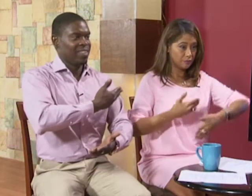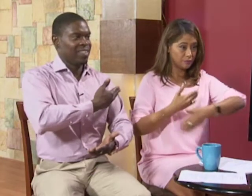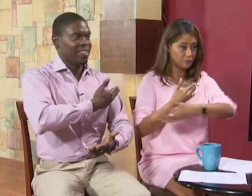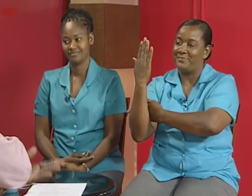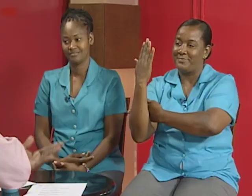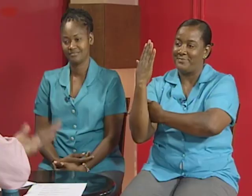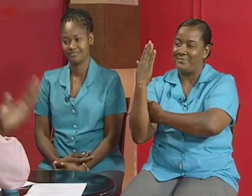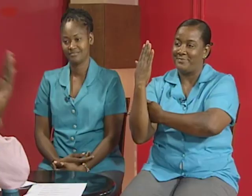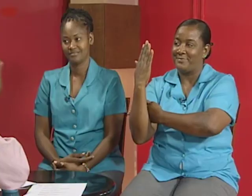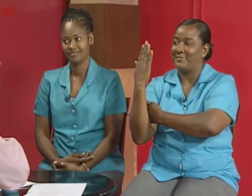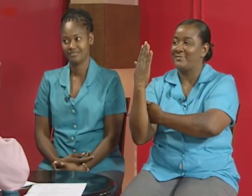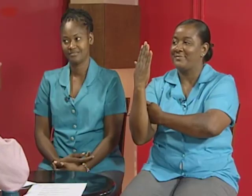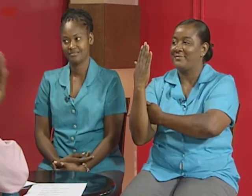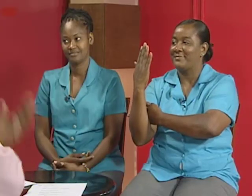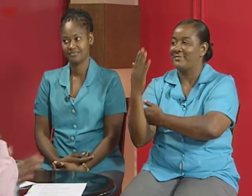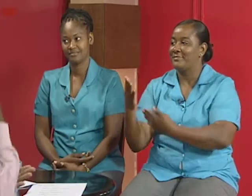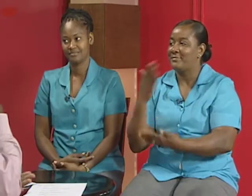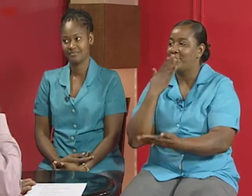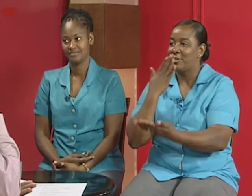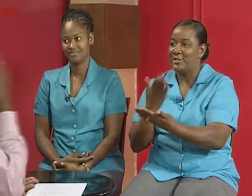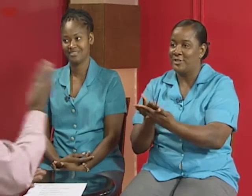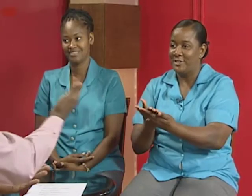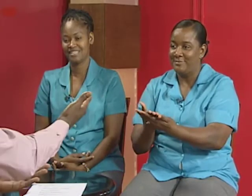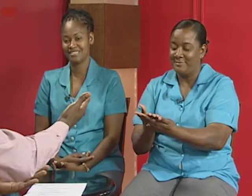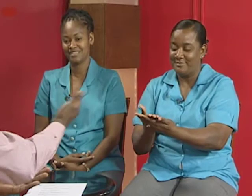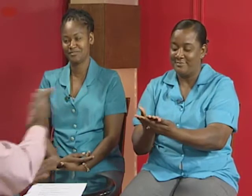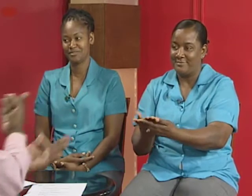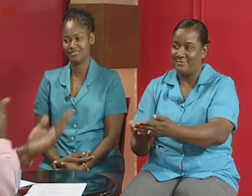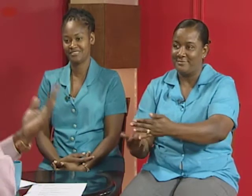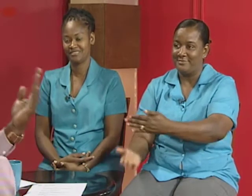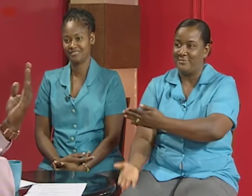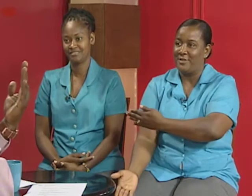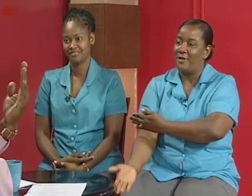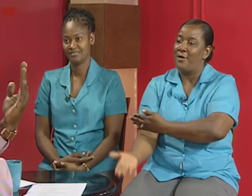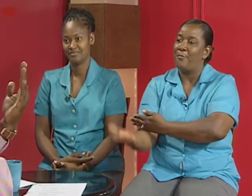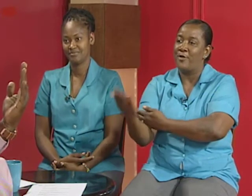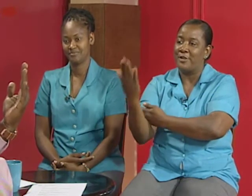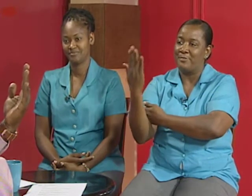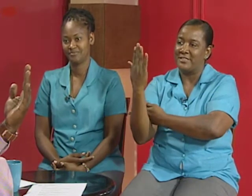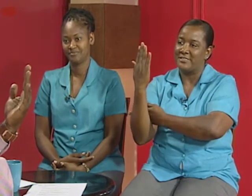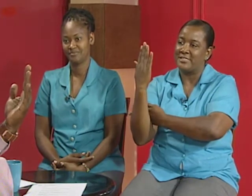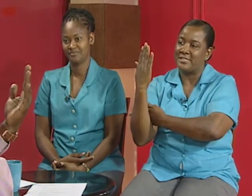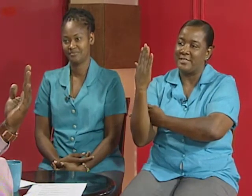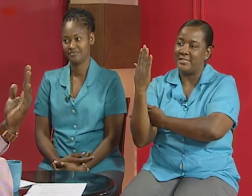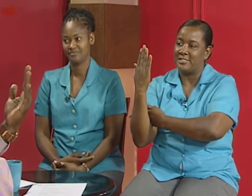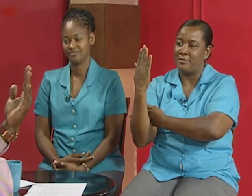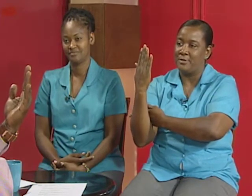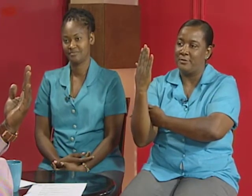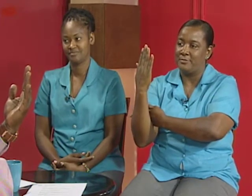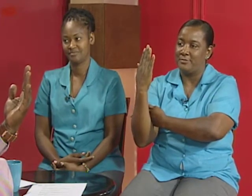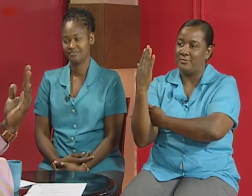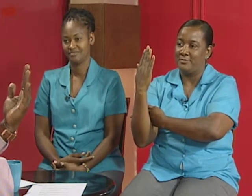morning oh i thought it was stopped right there good morning because the sun has morning oh